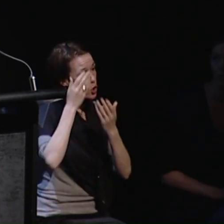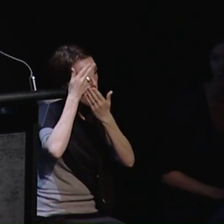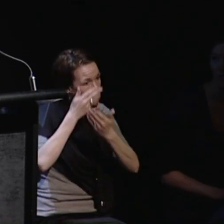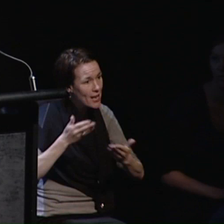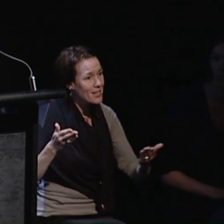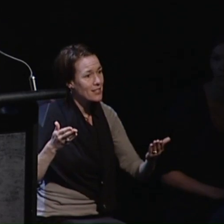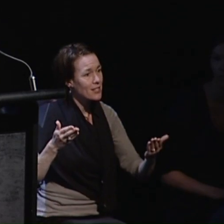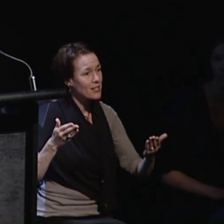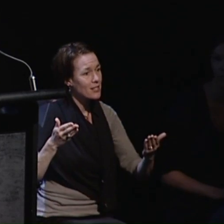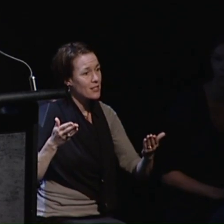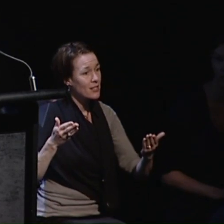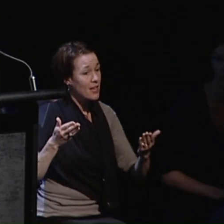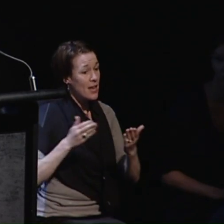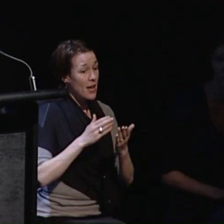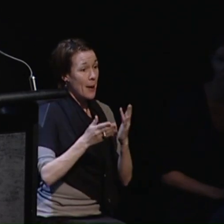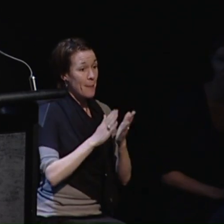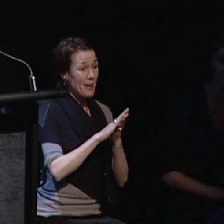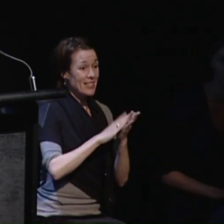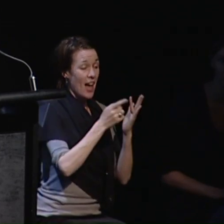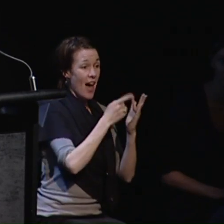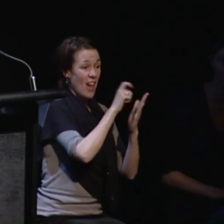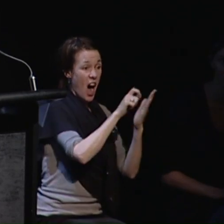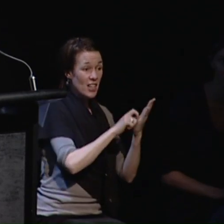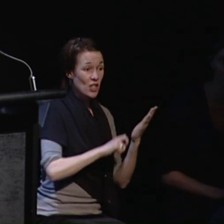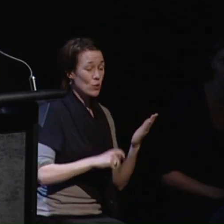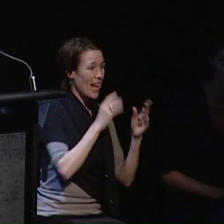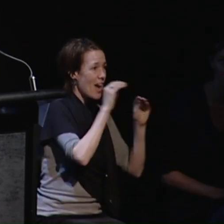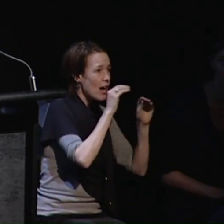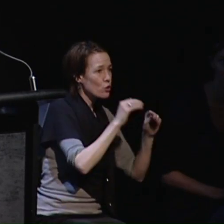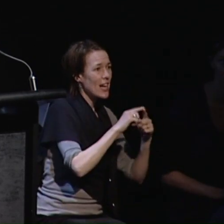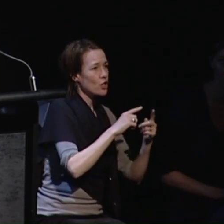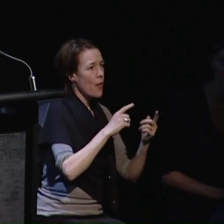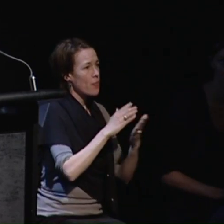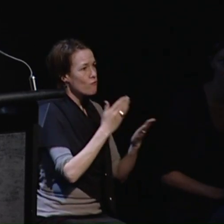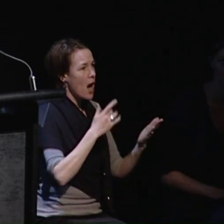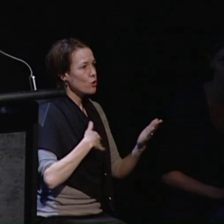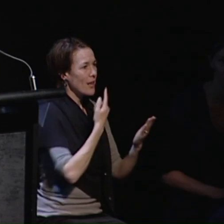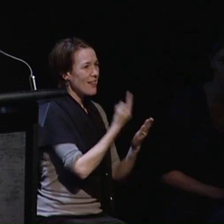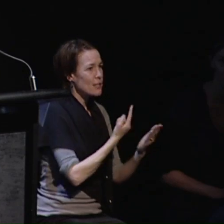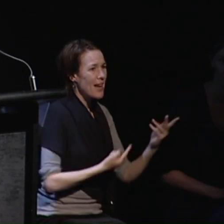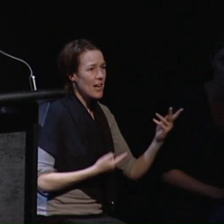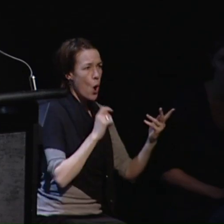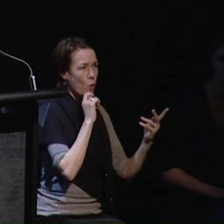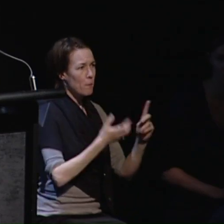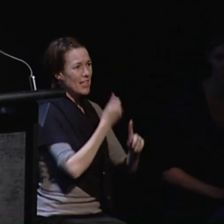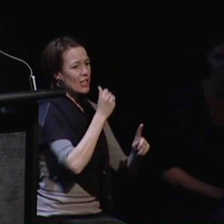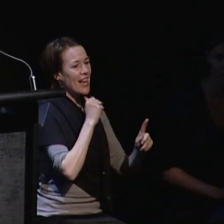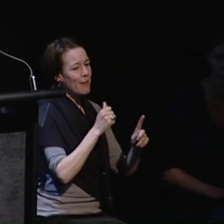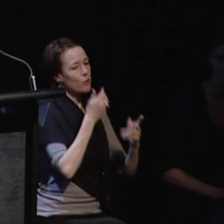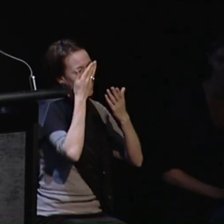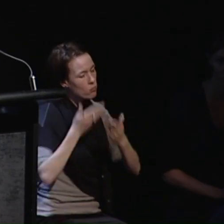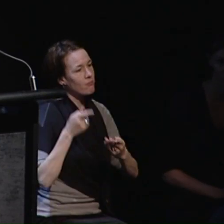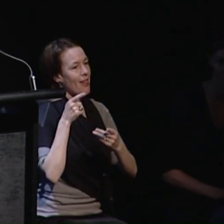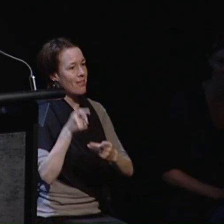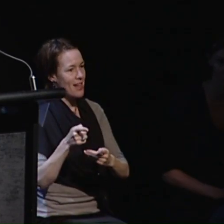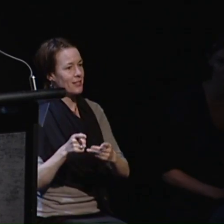then the value of all other rights such as education and the right to live independently will not be accorded in the spirit of full